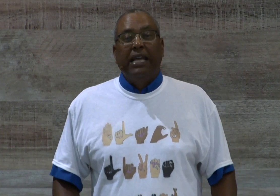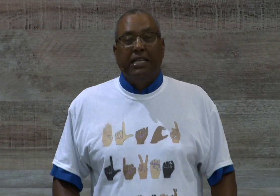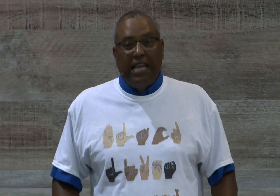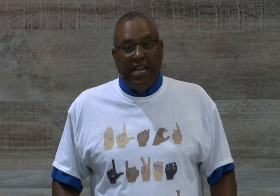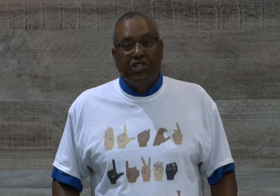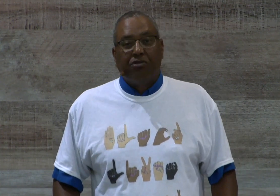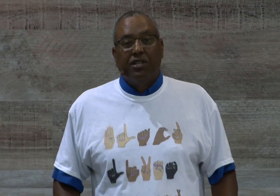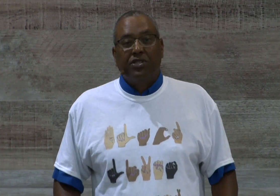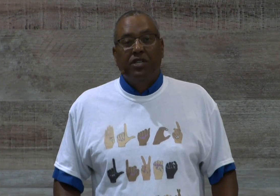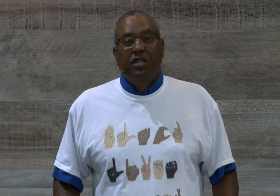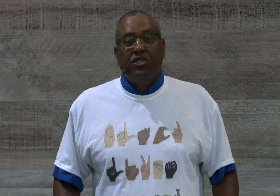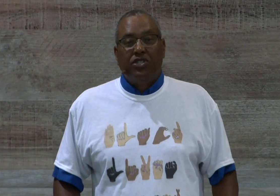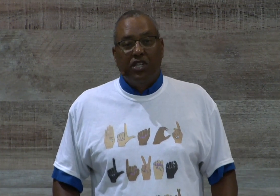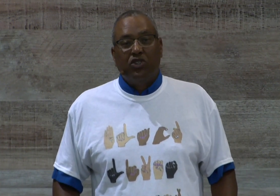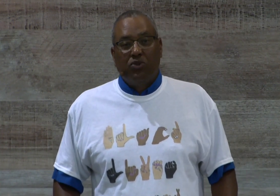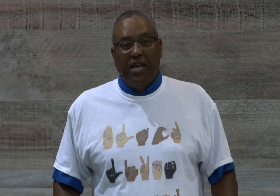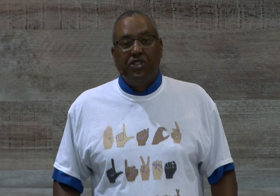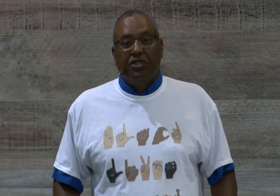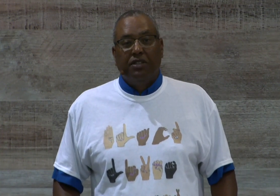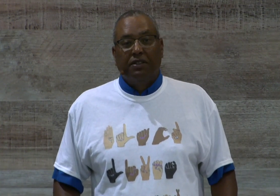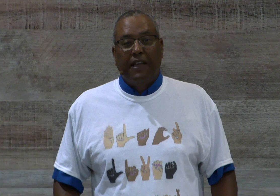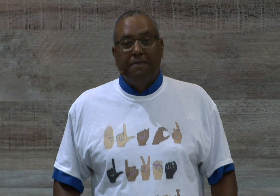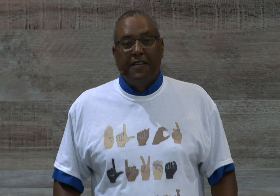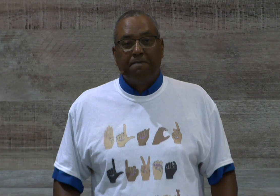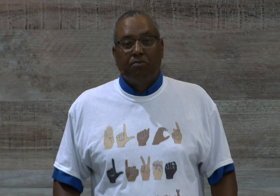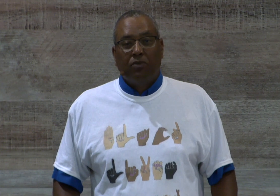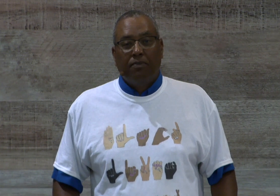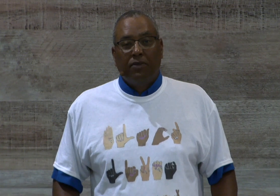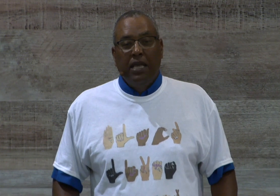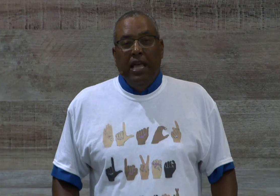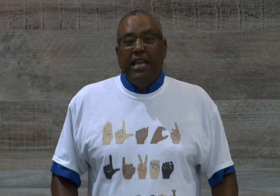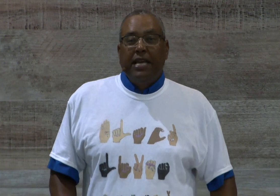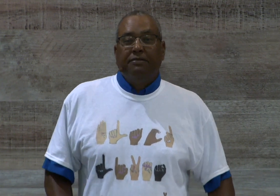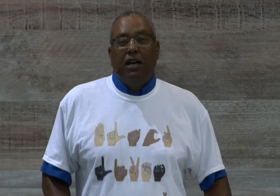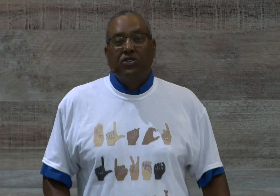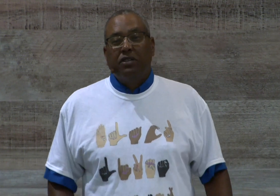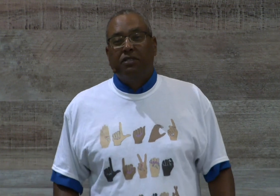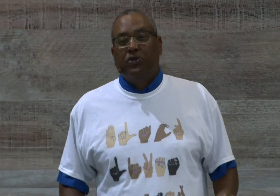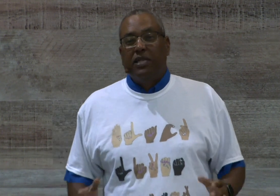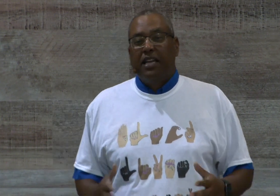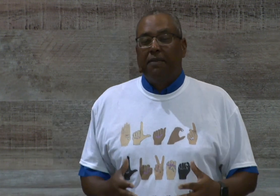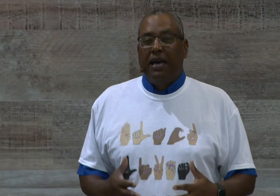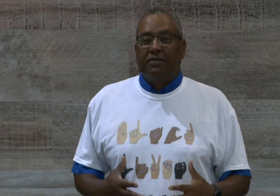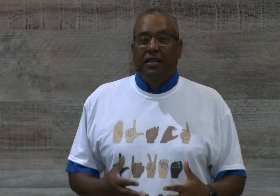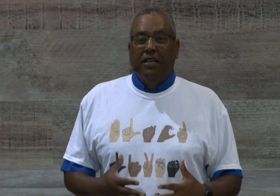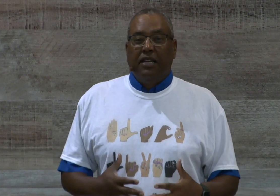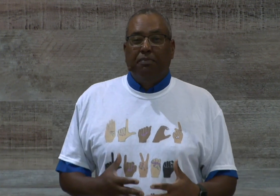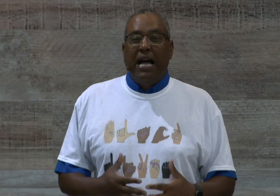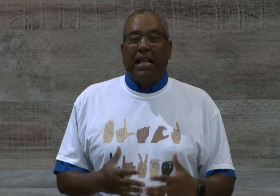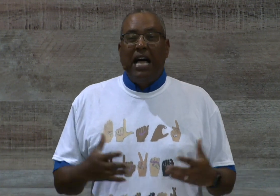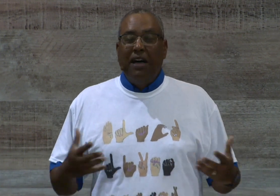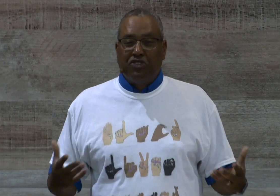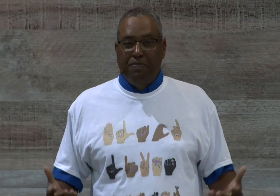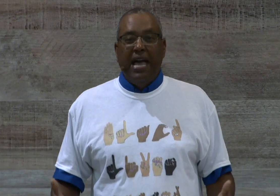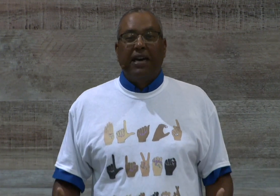dangerous situation. Amen? And also, as we think about Black Lives Matter,